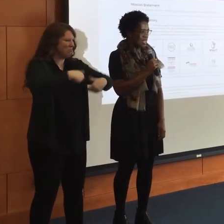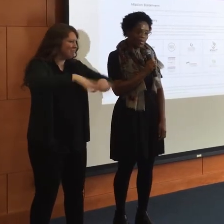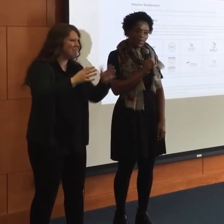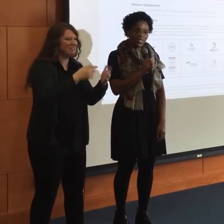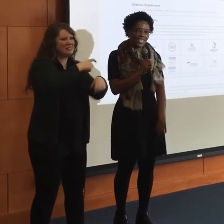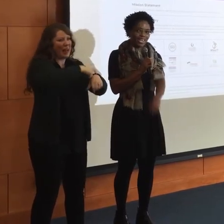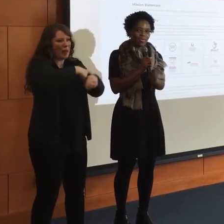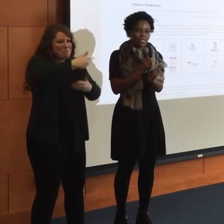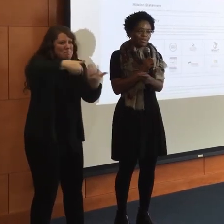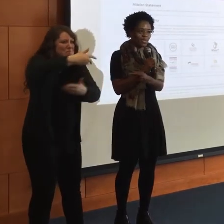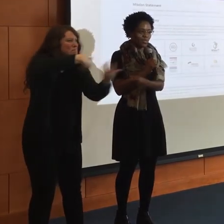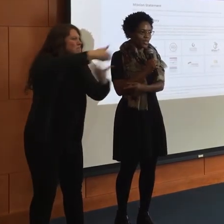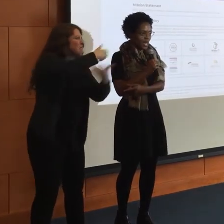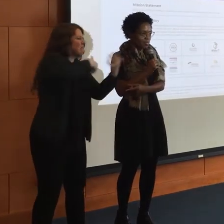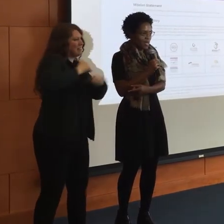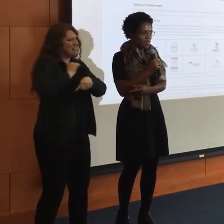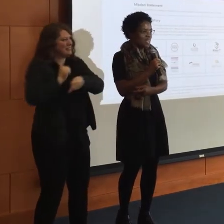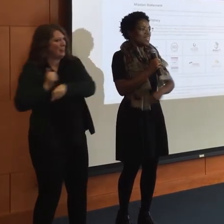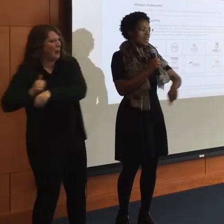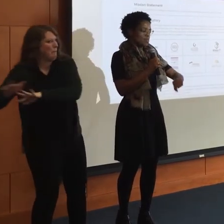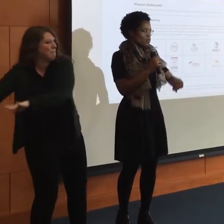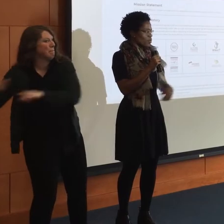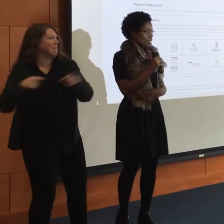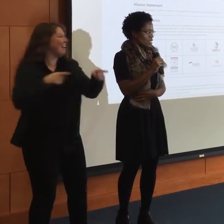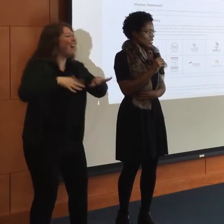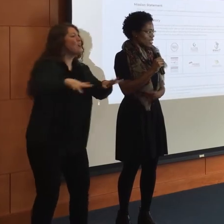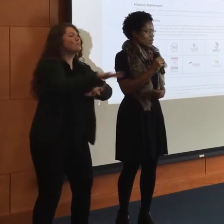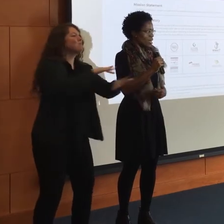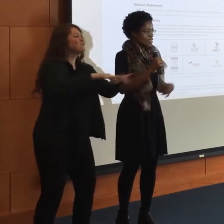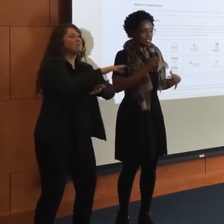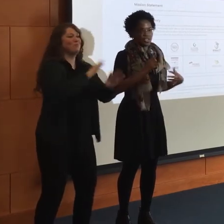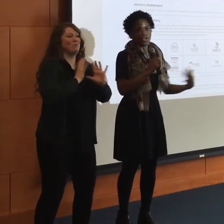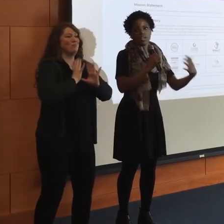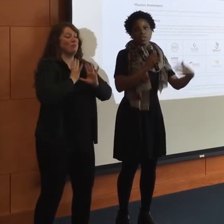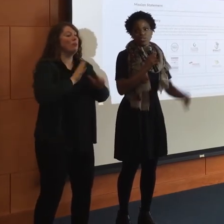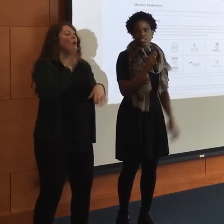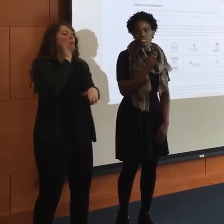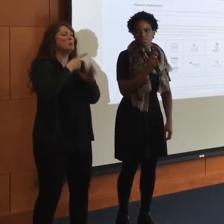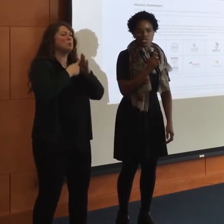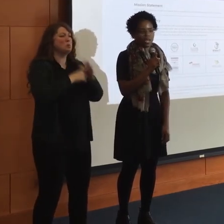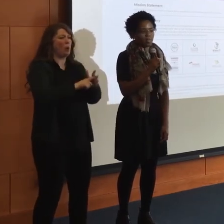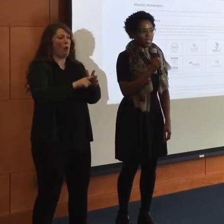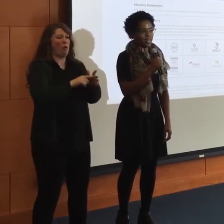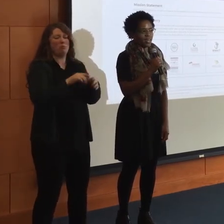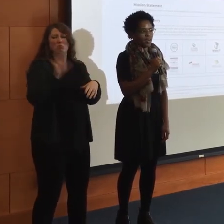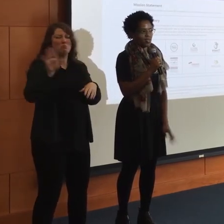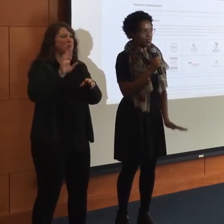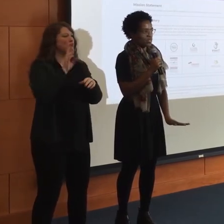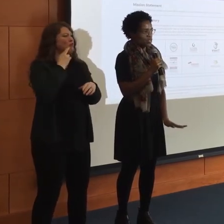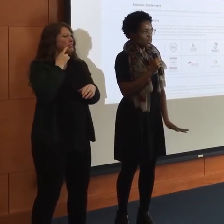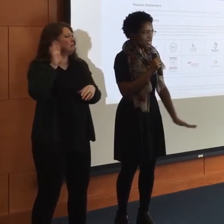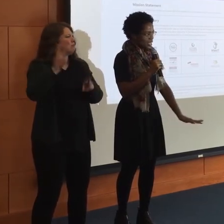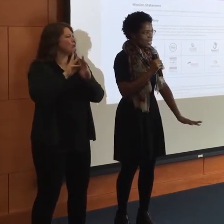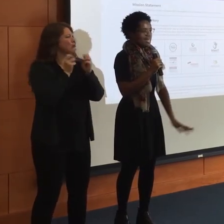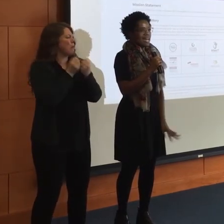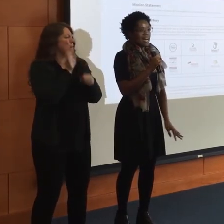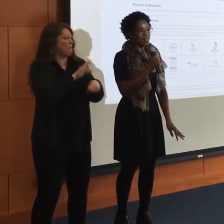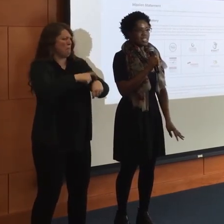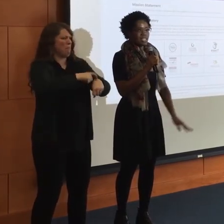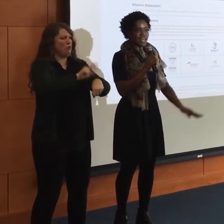table, setting up this wonderful laptop. And we'll plan to go ahead and start Regina's workshop around 3.20. I did